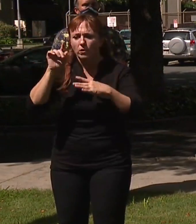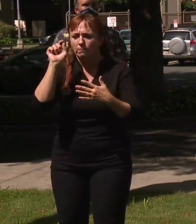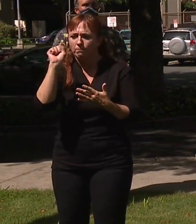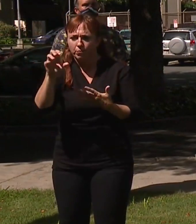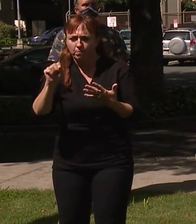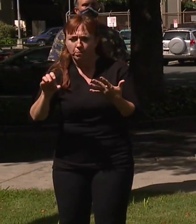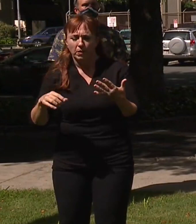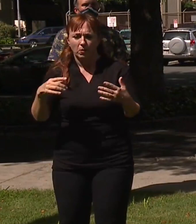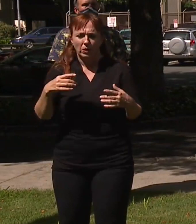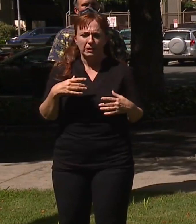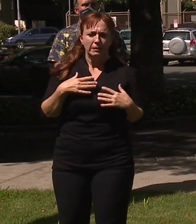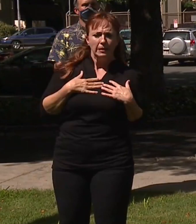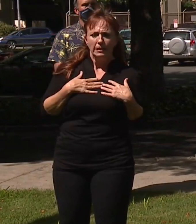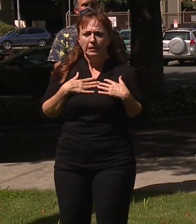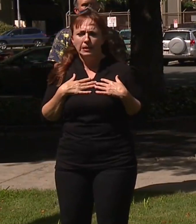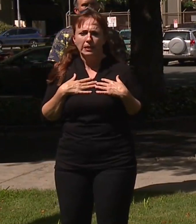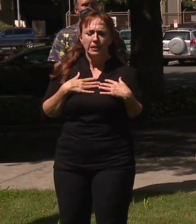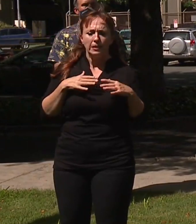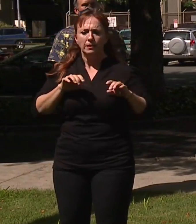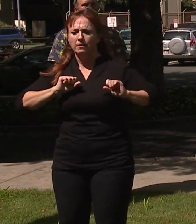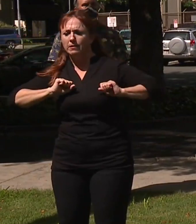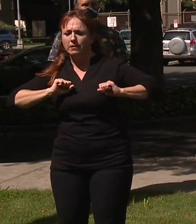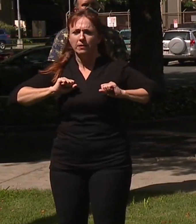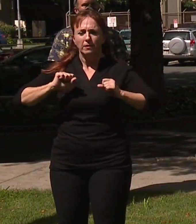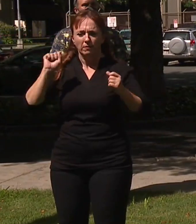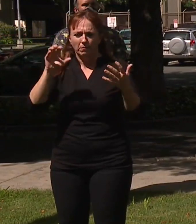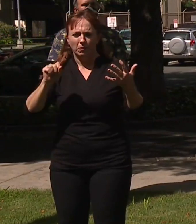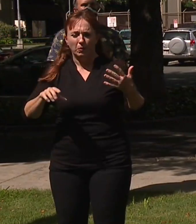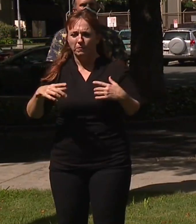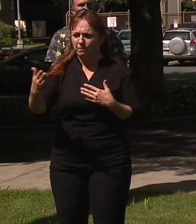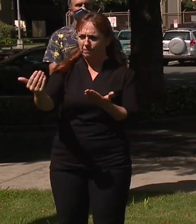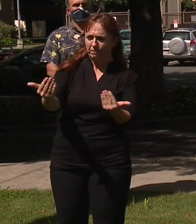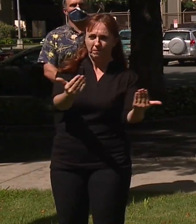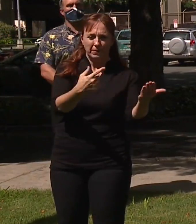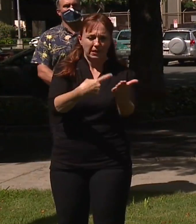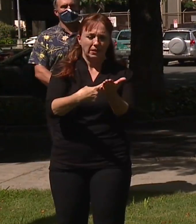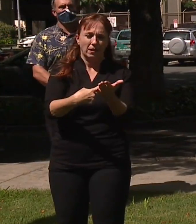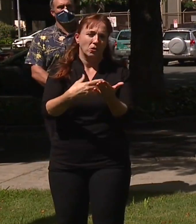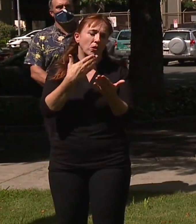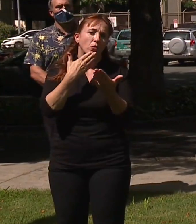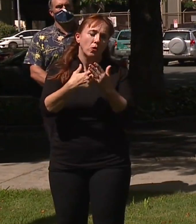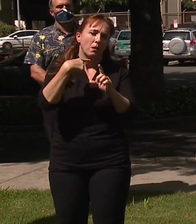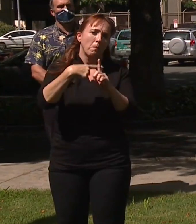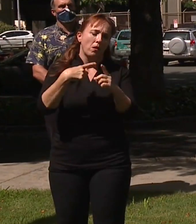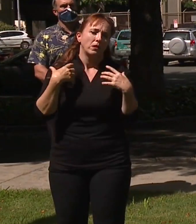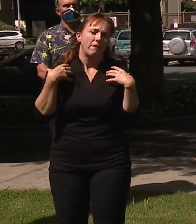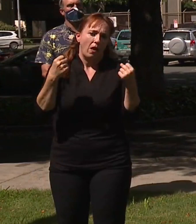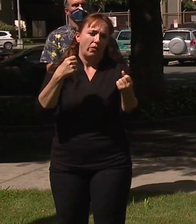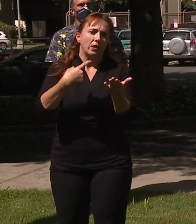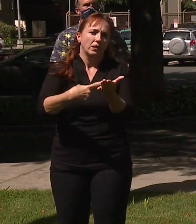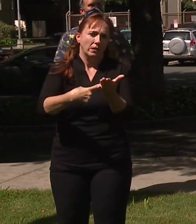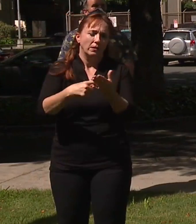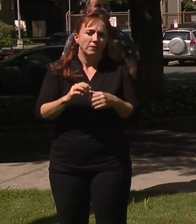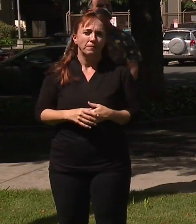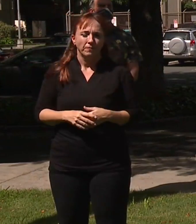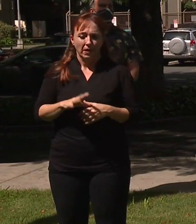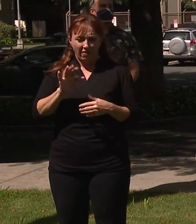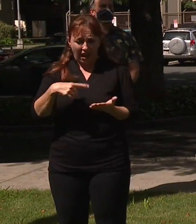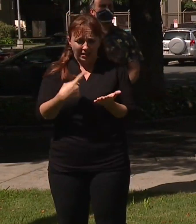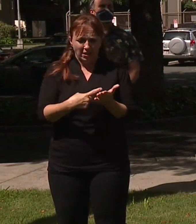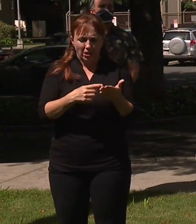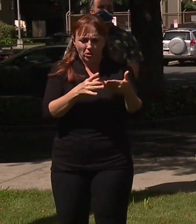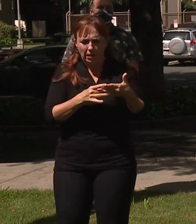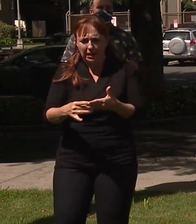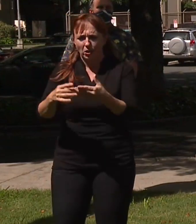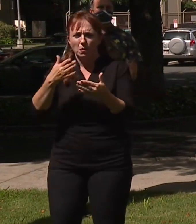what we're troubled by and asking for more questions. I thought it was a healthy discussion and I think it's going to lead to more action and more